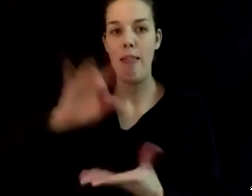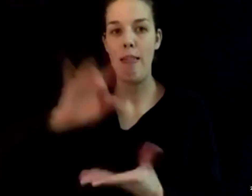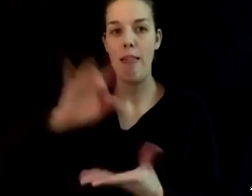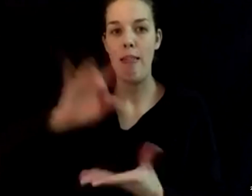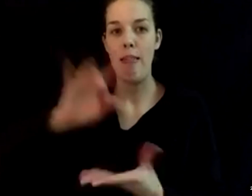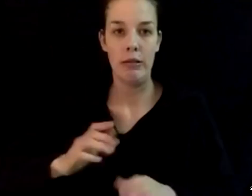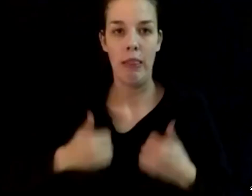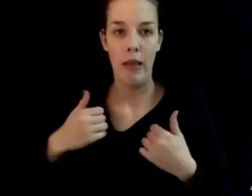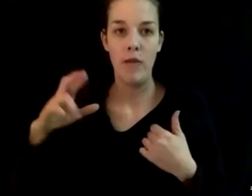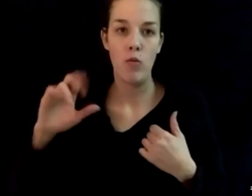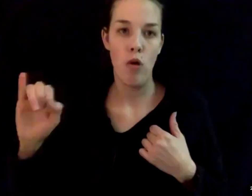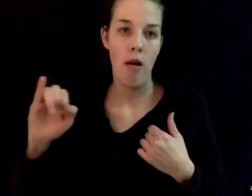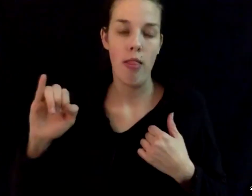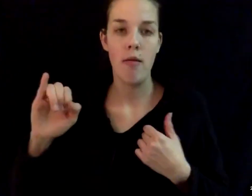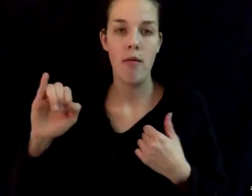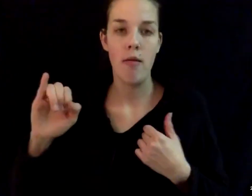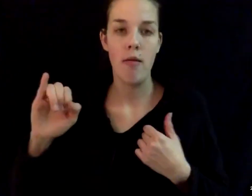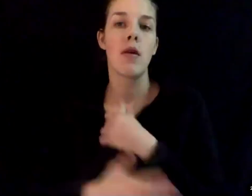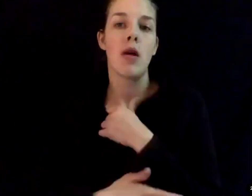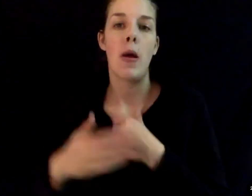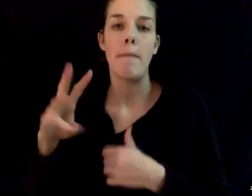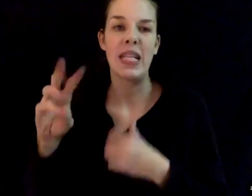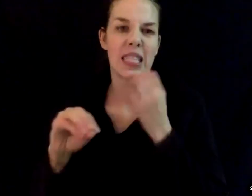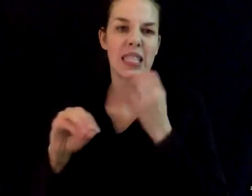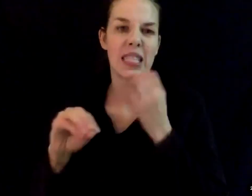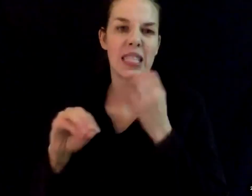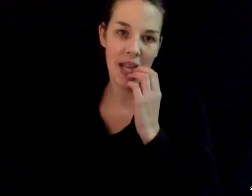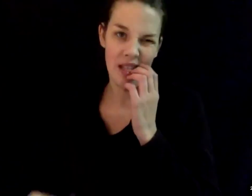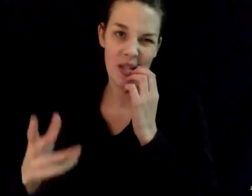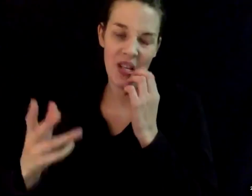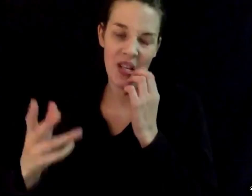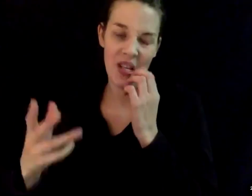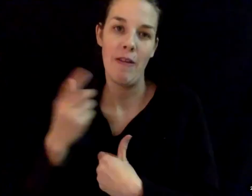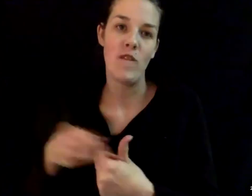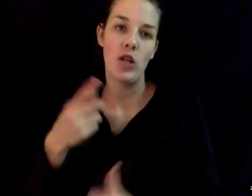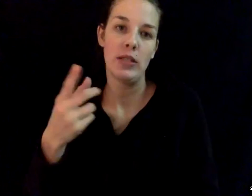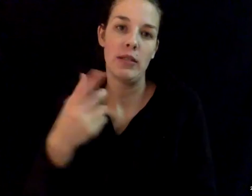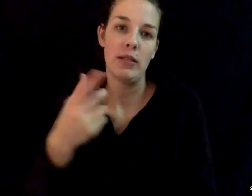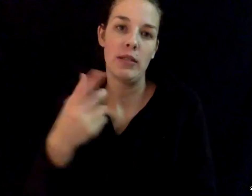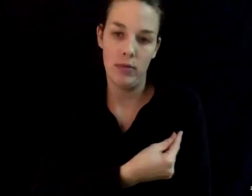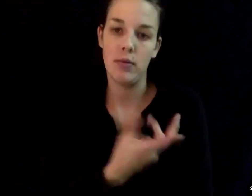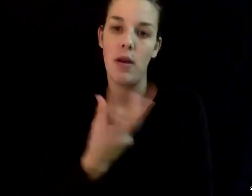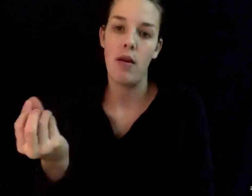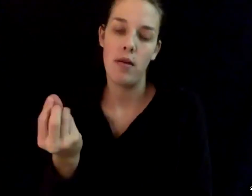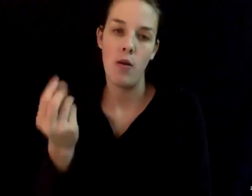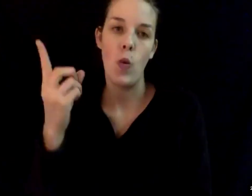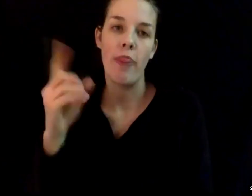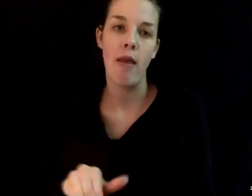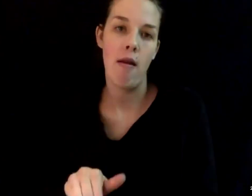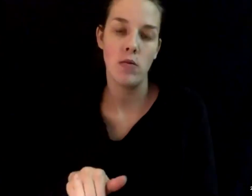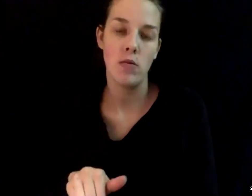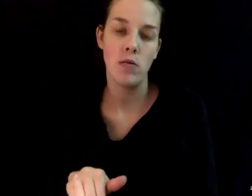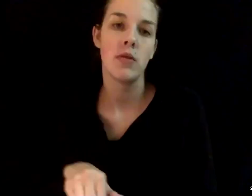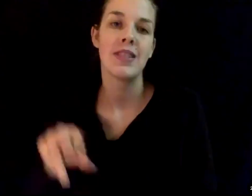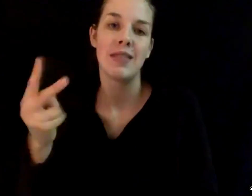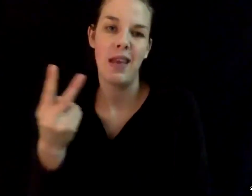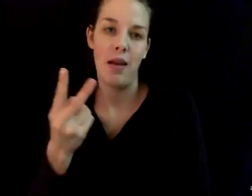County and about 60 percent of them have received their first dose. And 1,000 of those have received